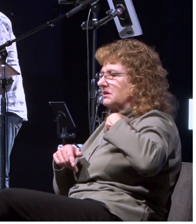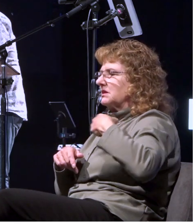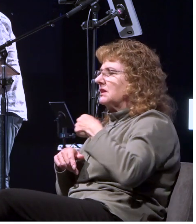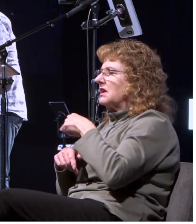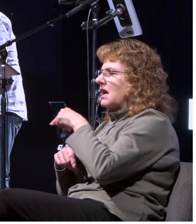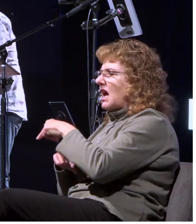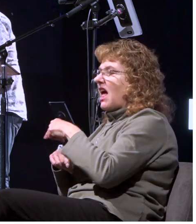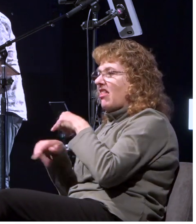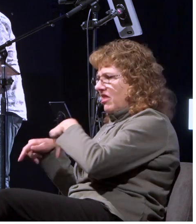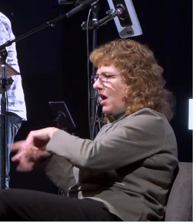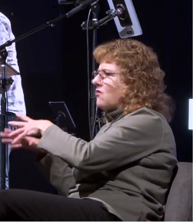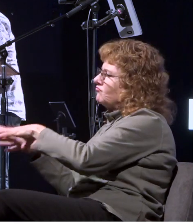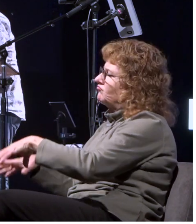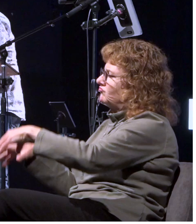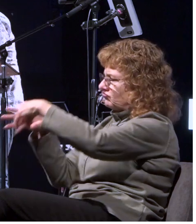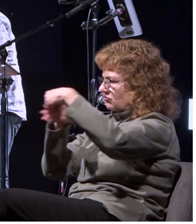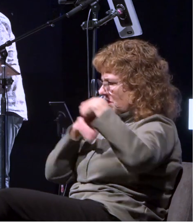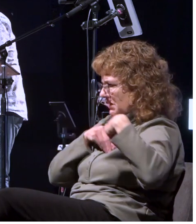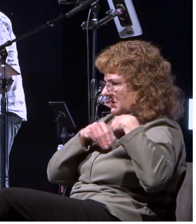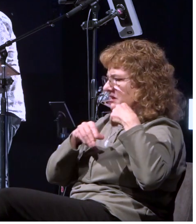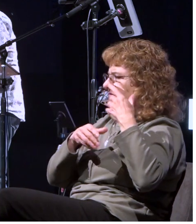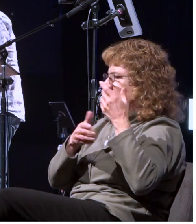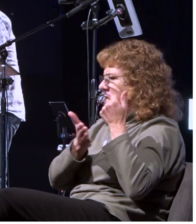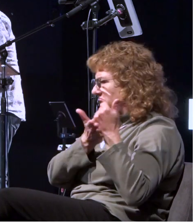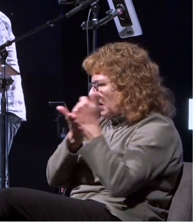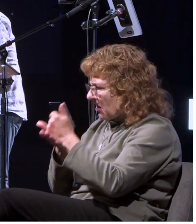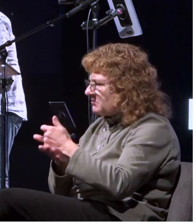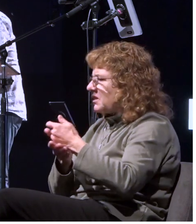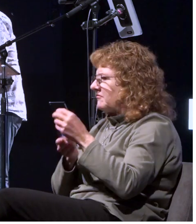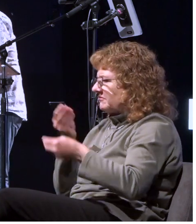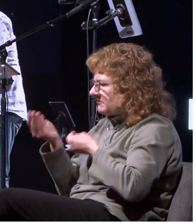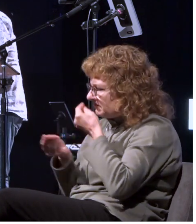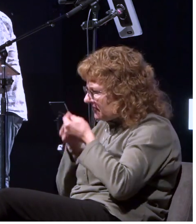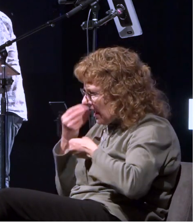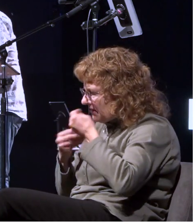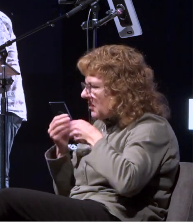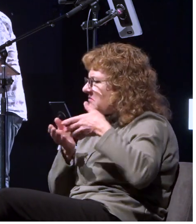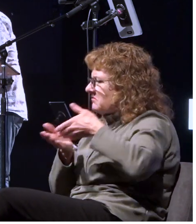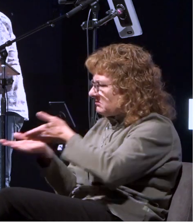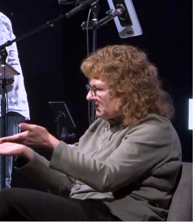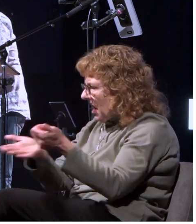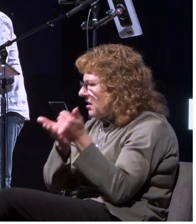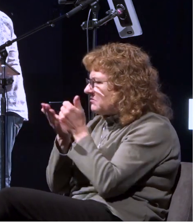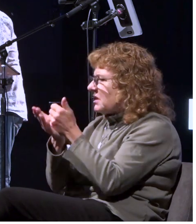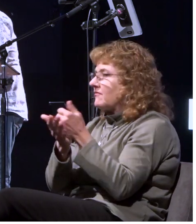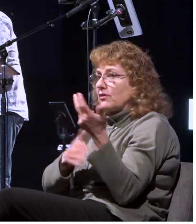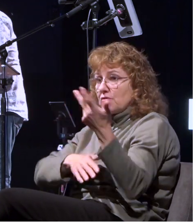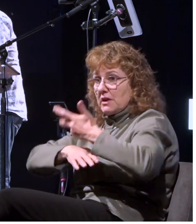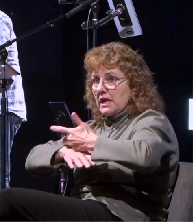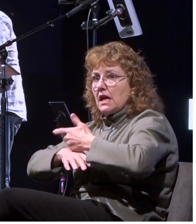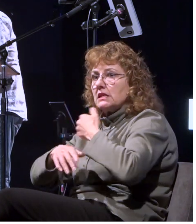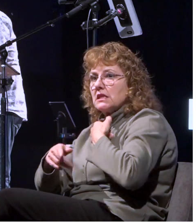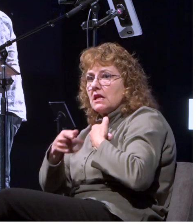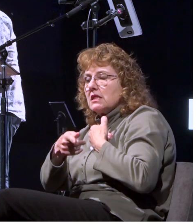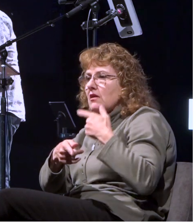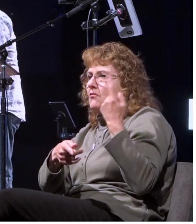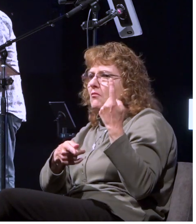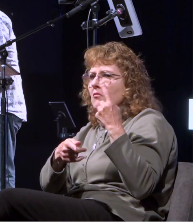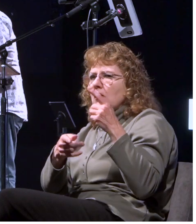entertained us courteously for three days and it happened that the father of publius lay sick of a fever and dysentery and